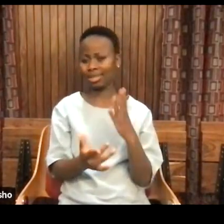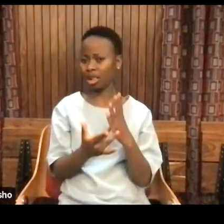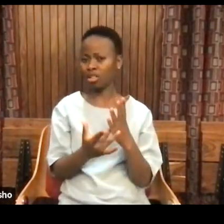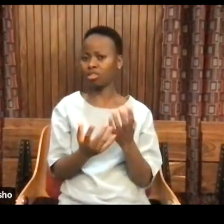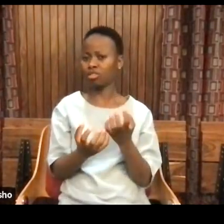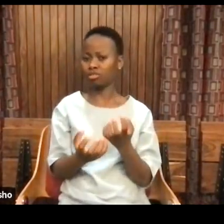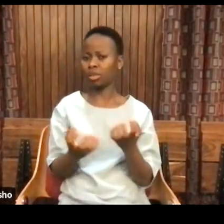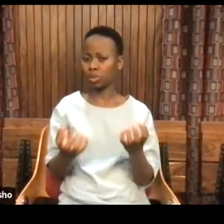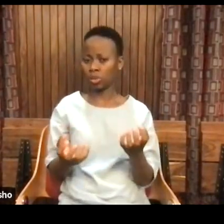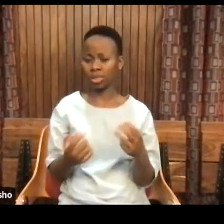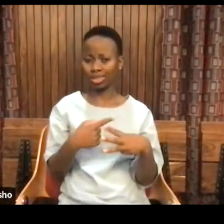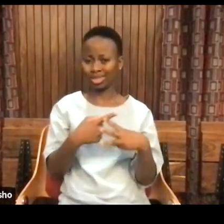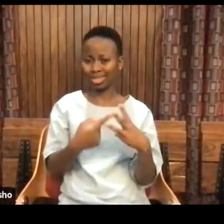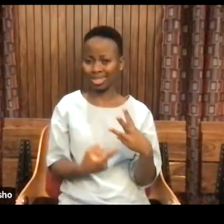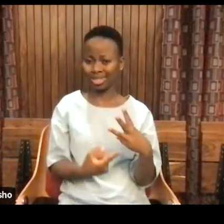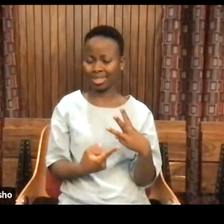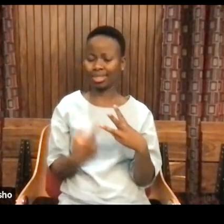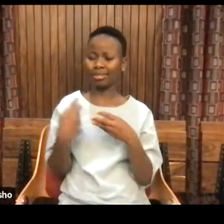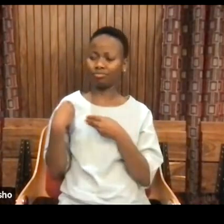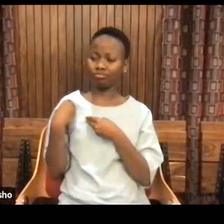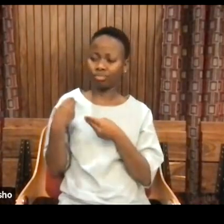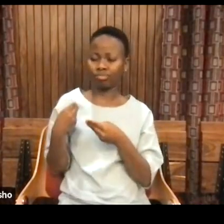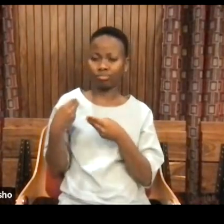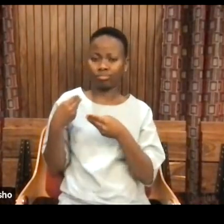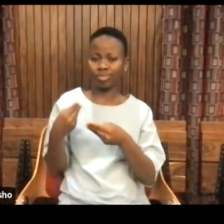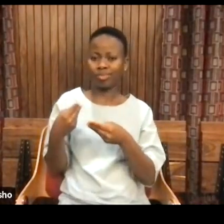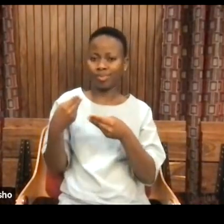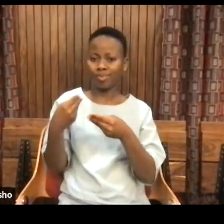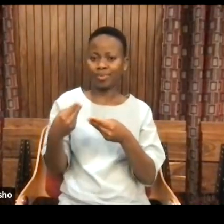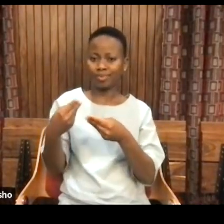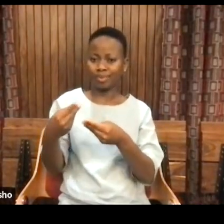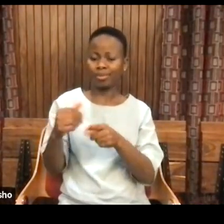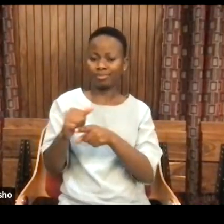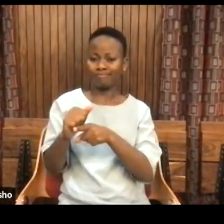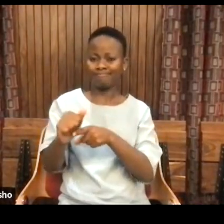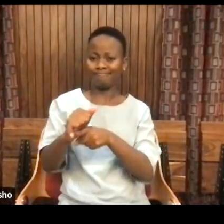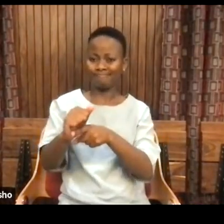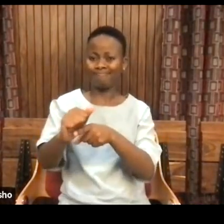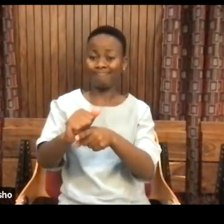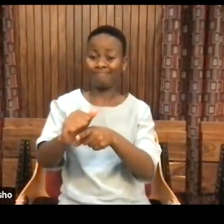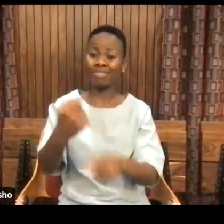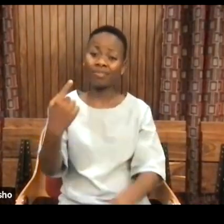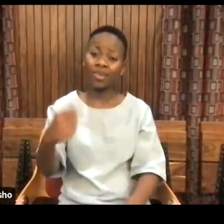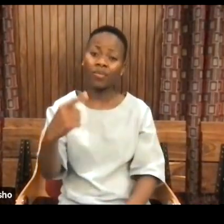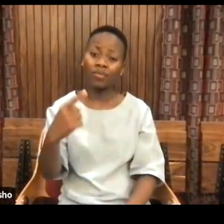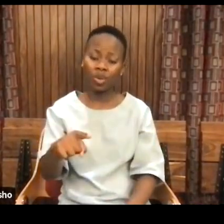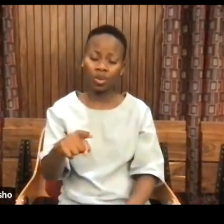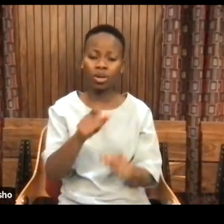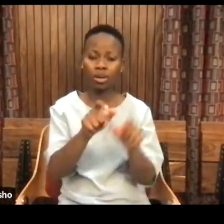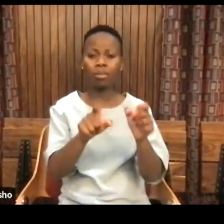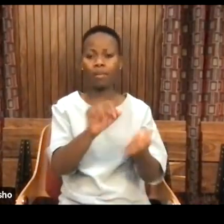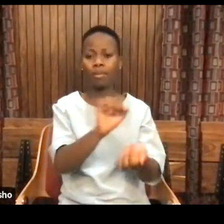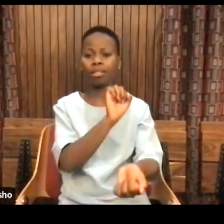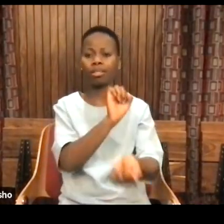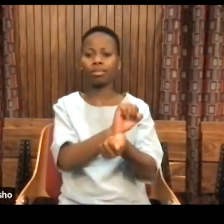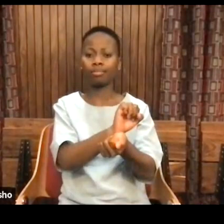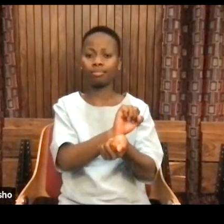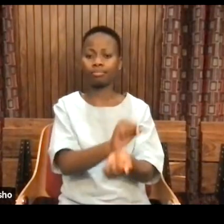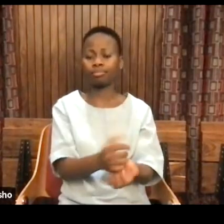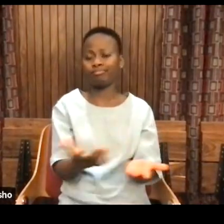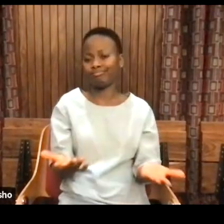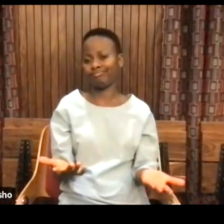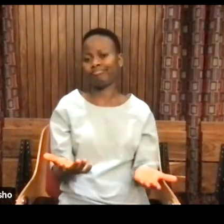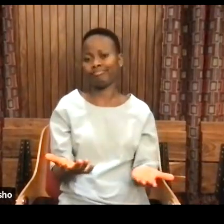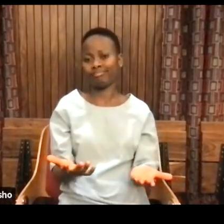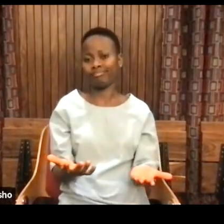were rallied forth for the practices of dehumanization and unfreedom that I just spelled